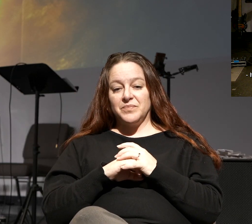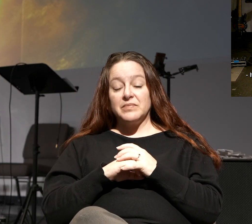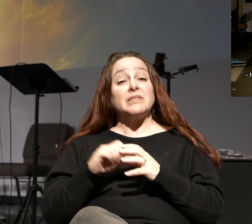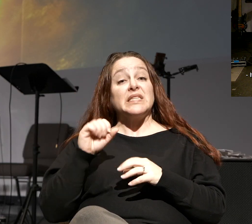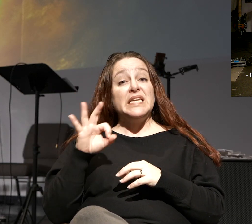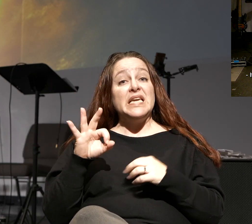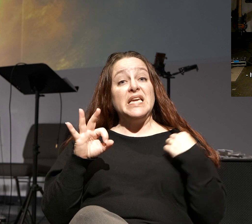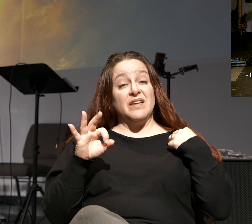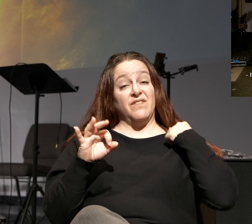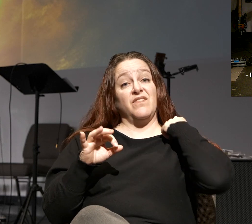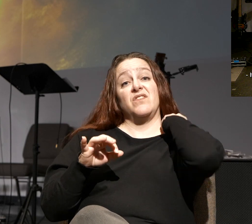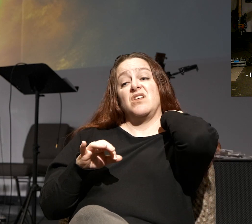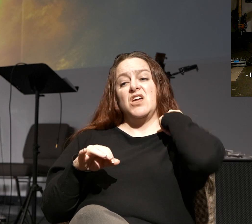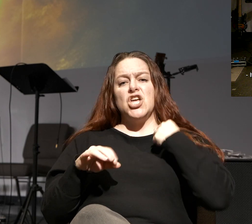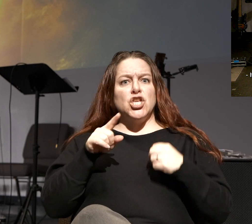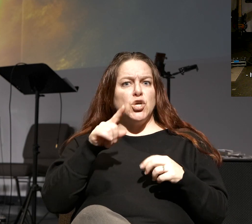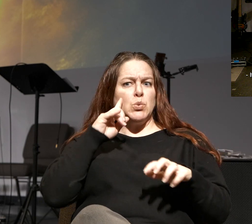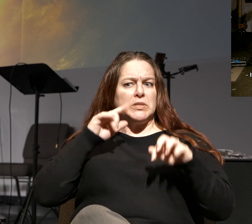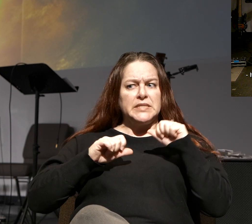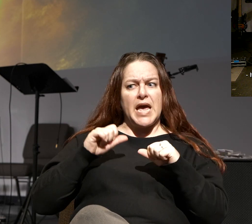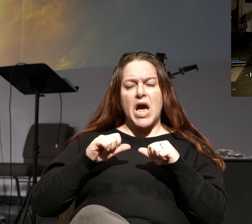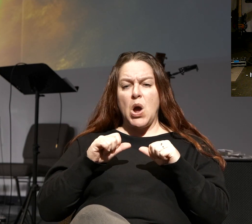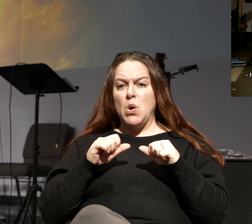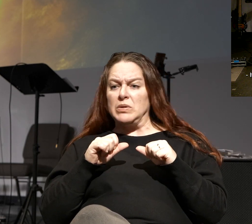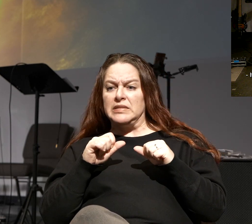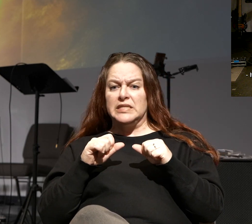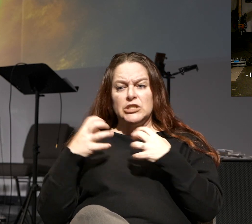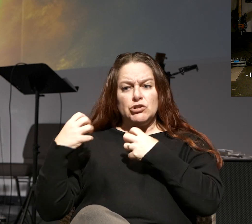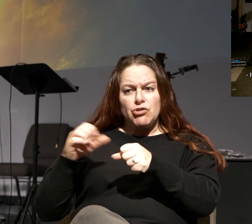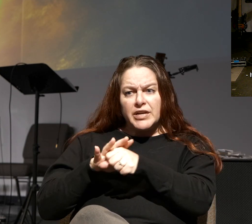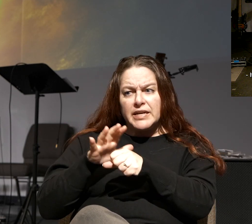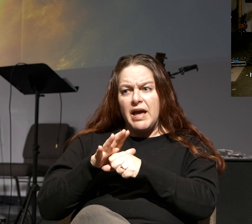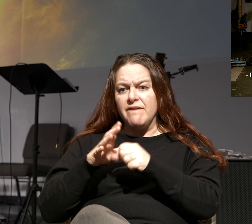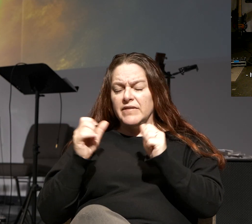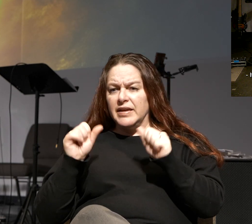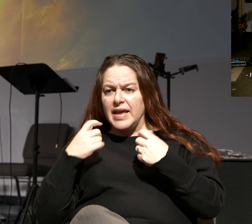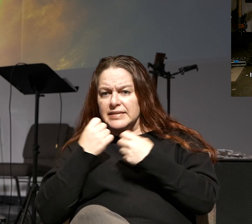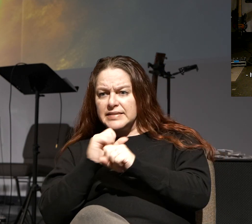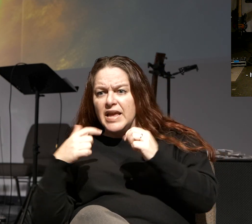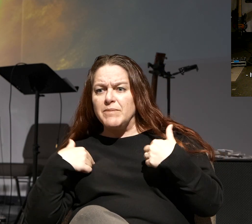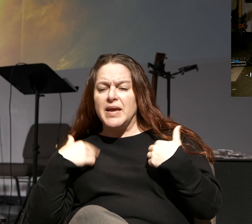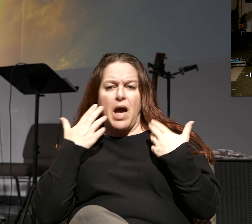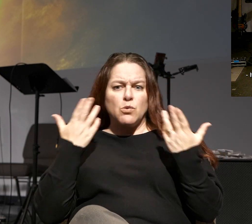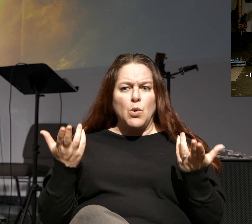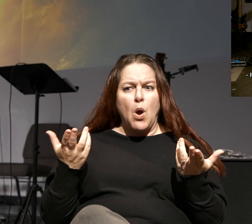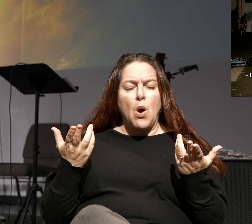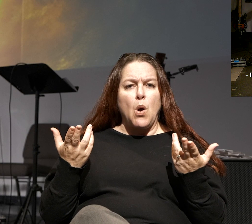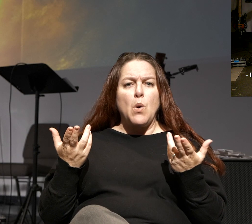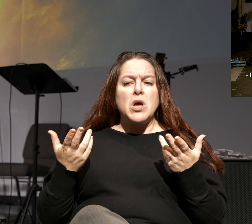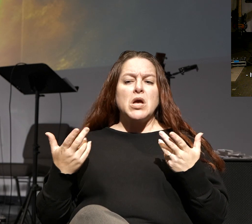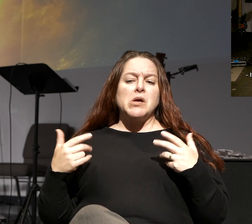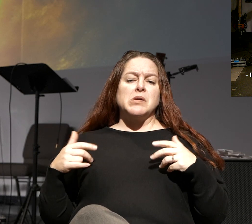If you allow your questions, doubts, and fears to keep you from reaching out to the branch,